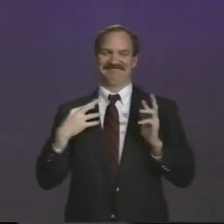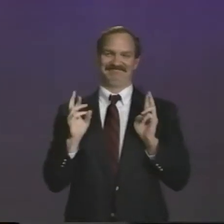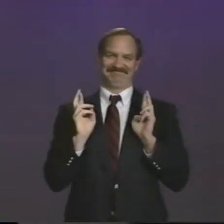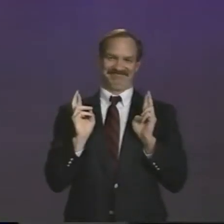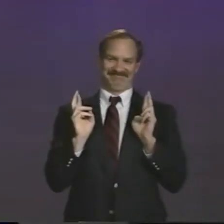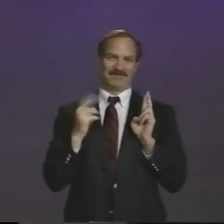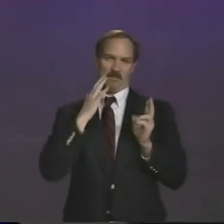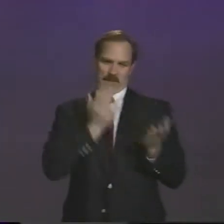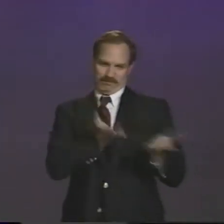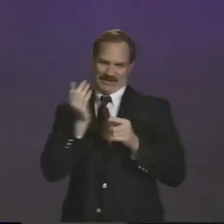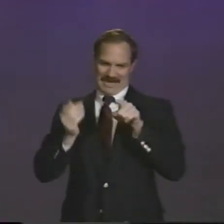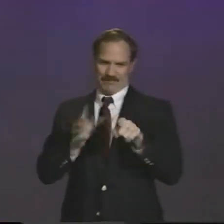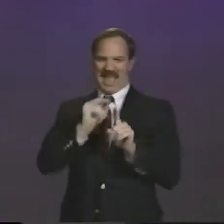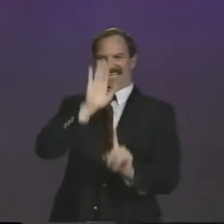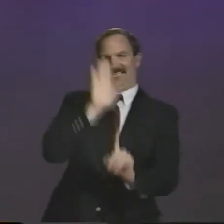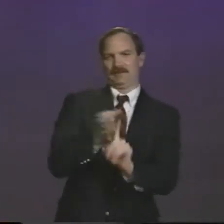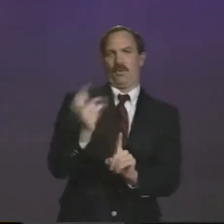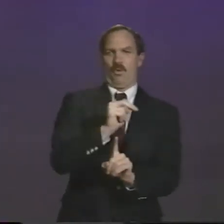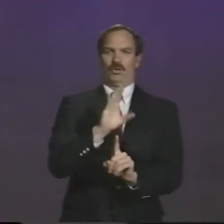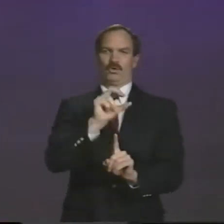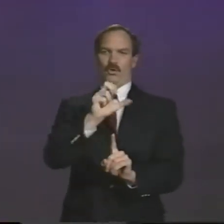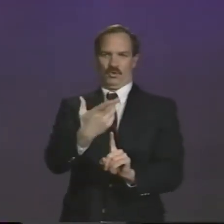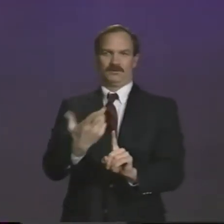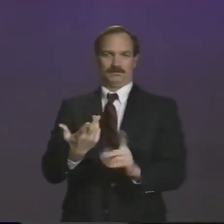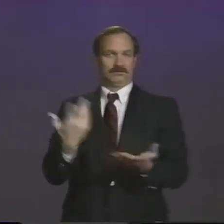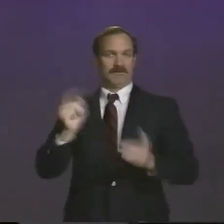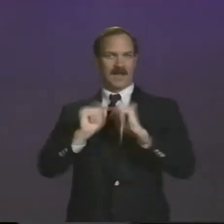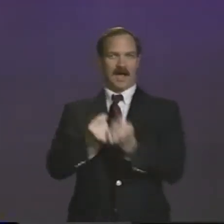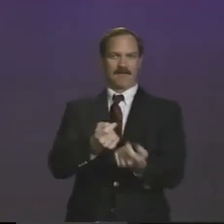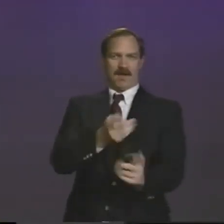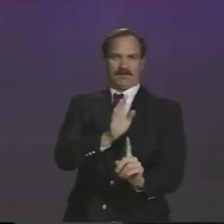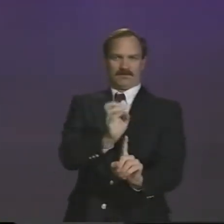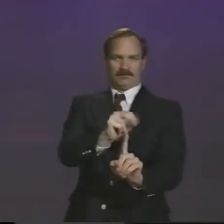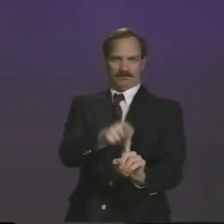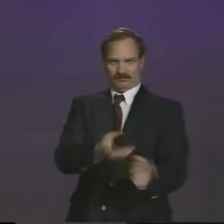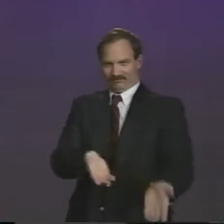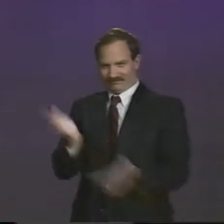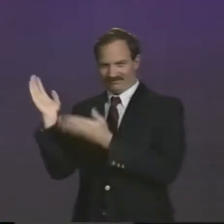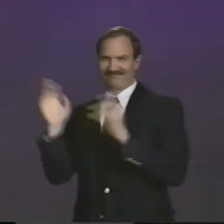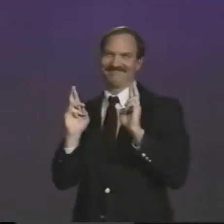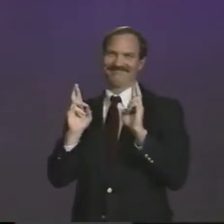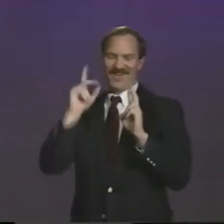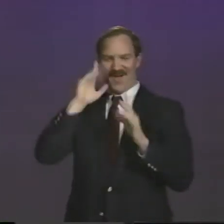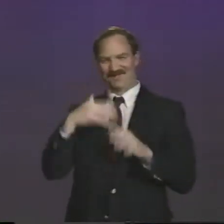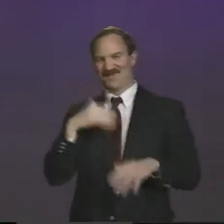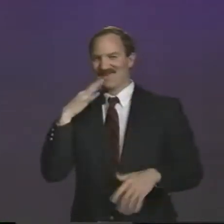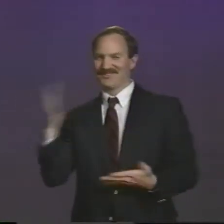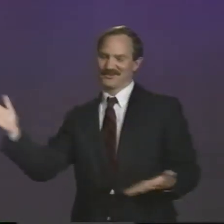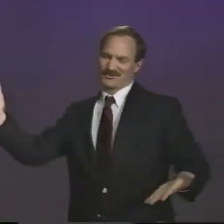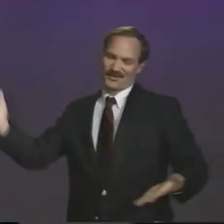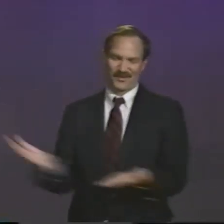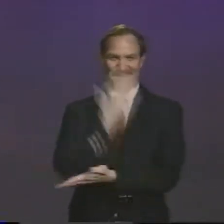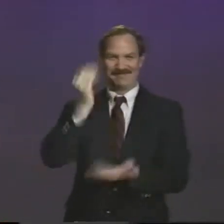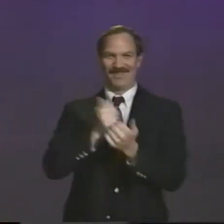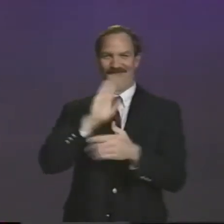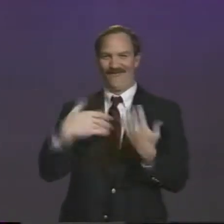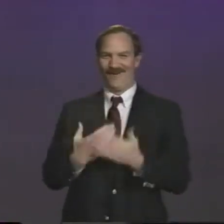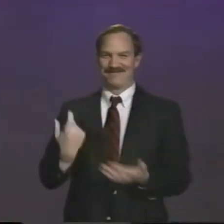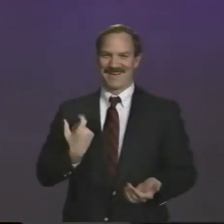So I don't want to get too excited, but I'm very hopeful. And we'll be taking him with his team. And hopefully, he will be